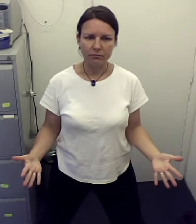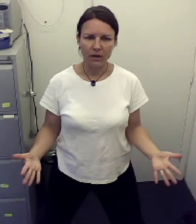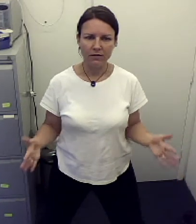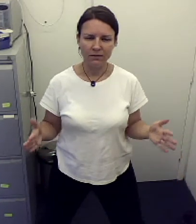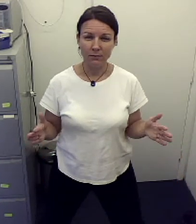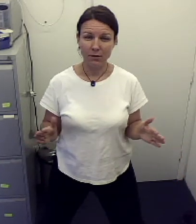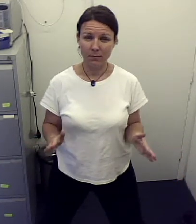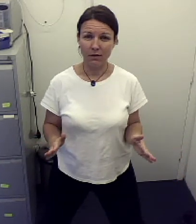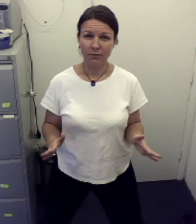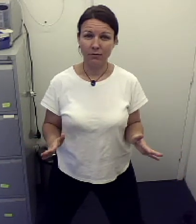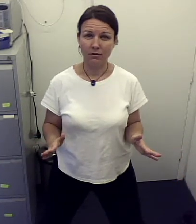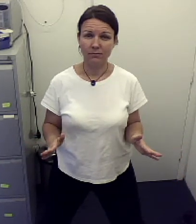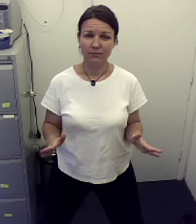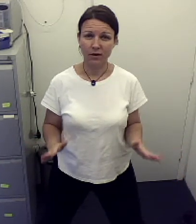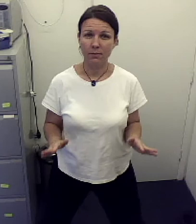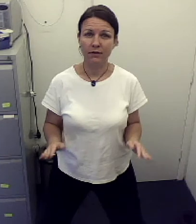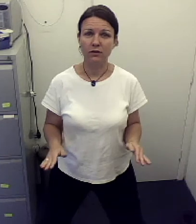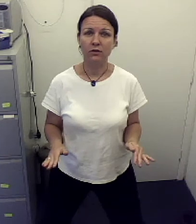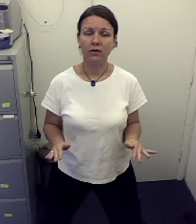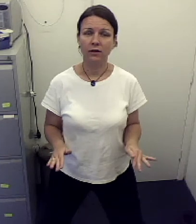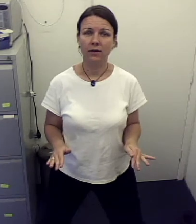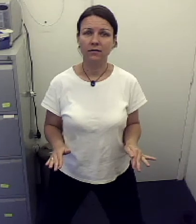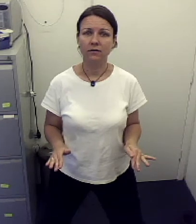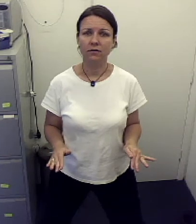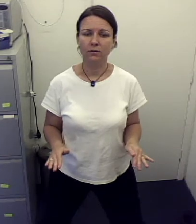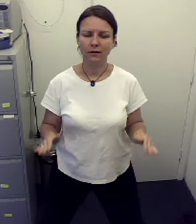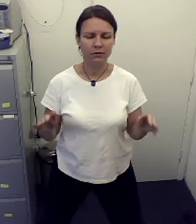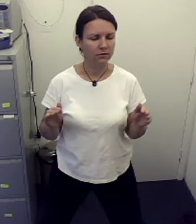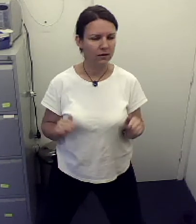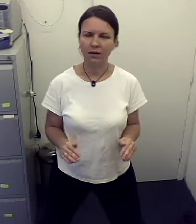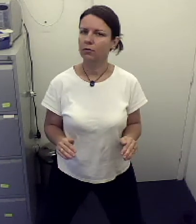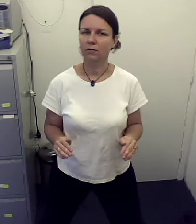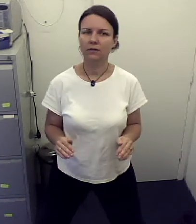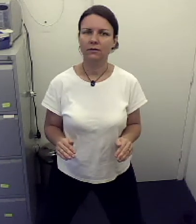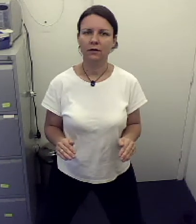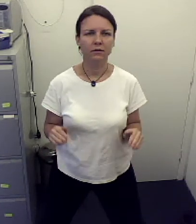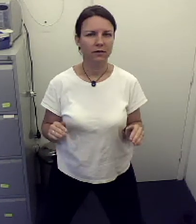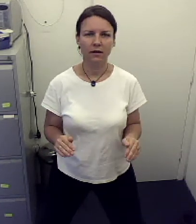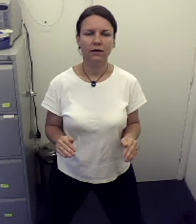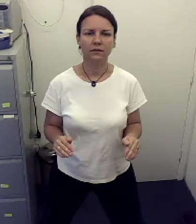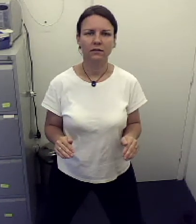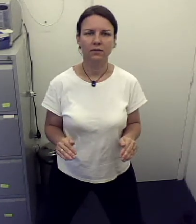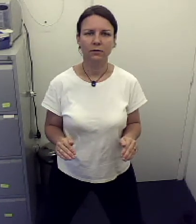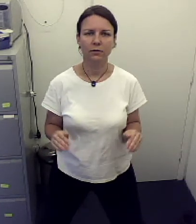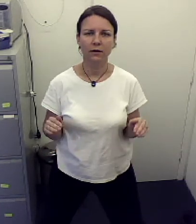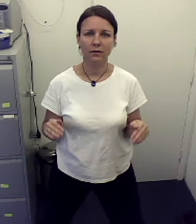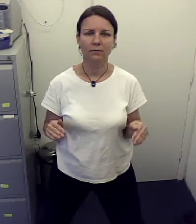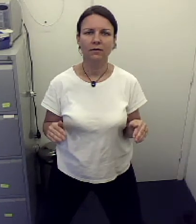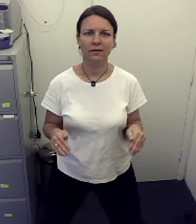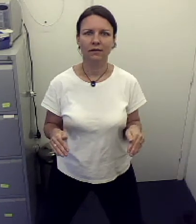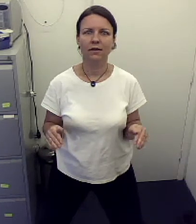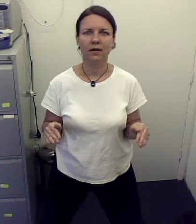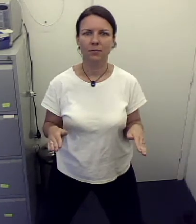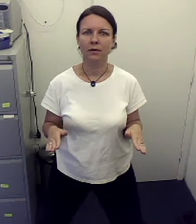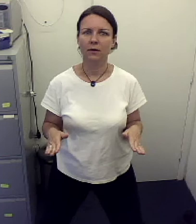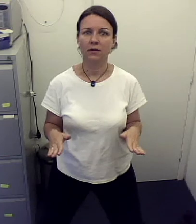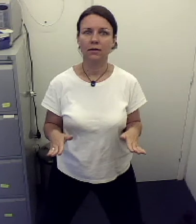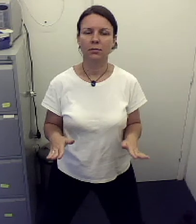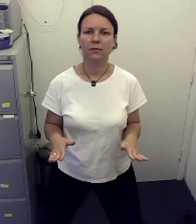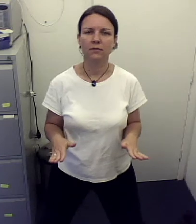And this is the most powerful type of energy you can connect into. And if you stay cordoned into it. You stay connected into it. You are going to be a very happy vine, I promise.